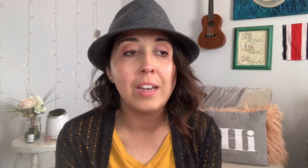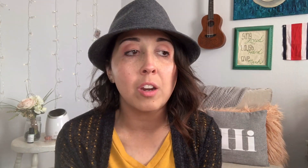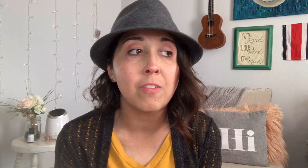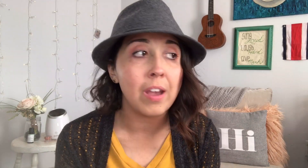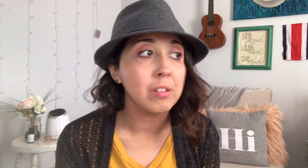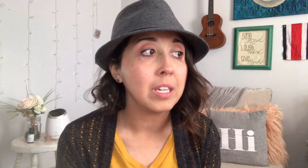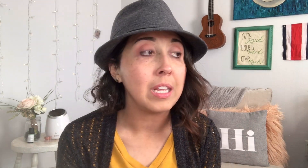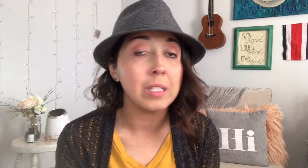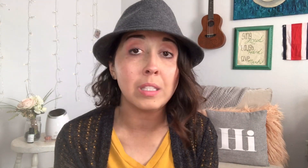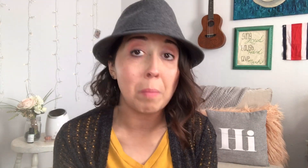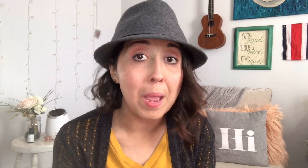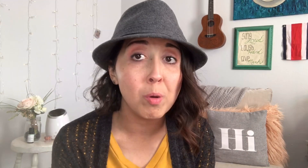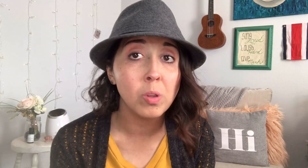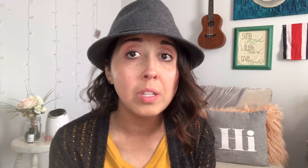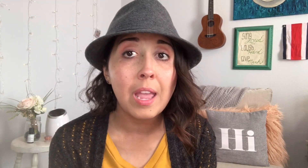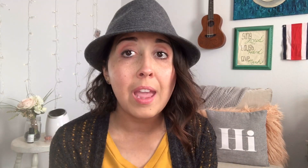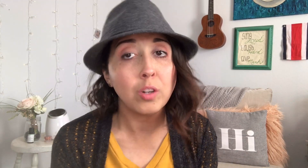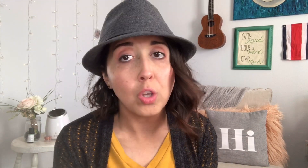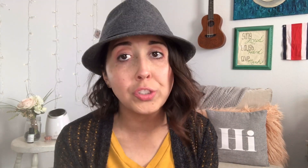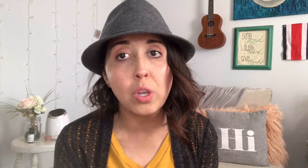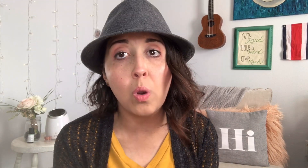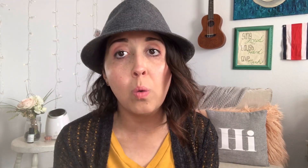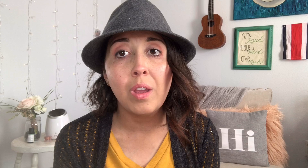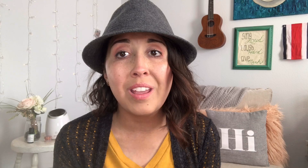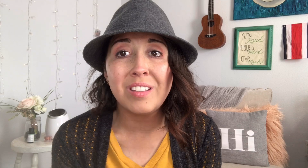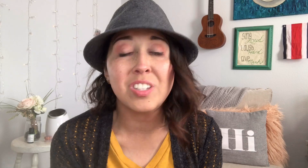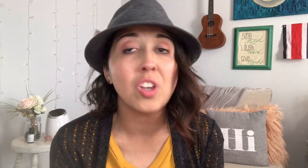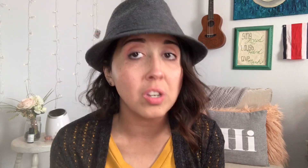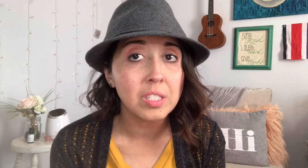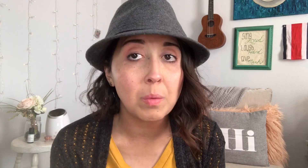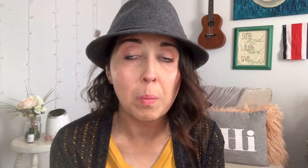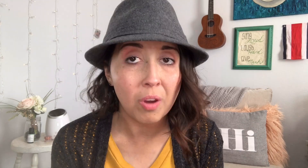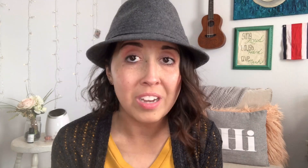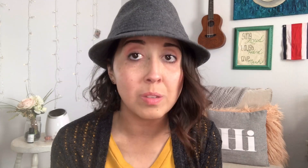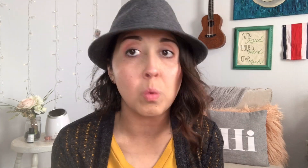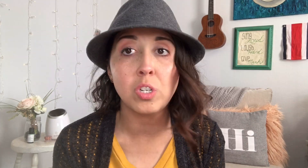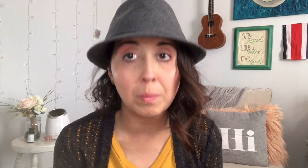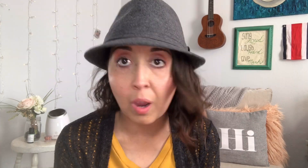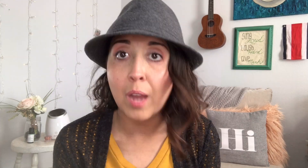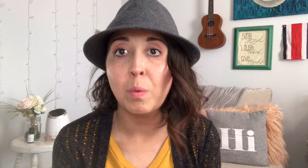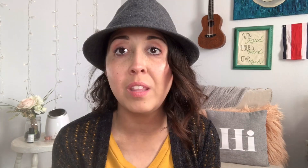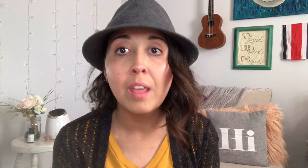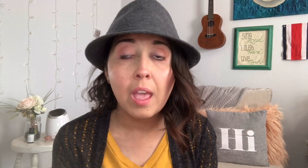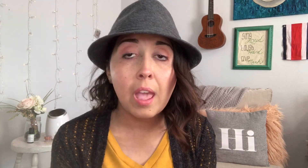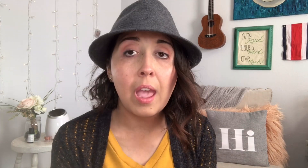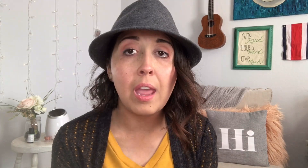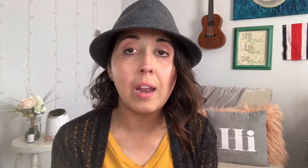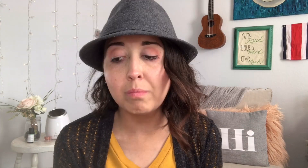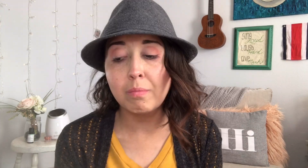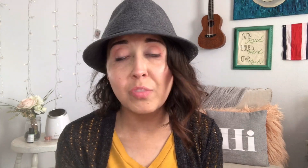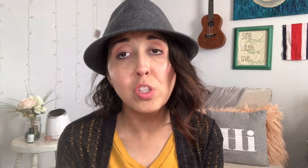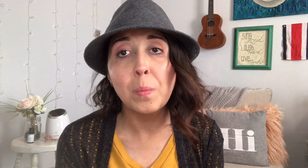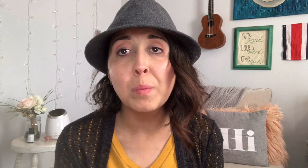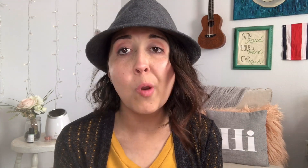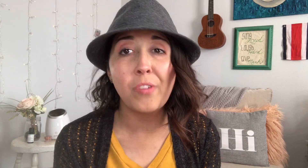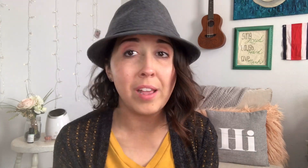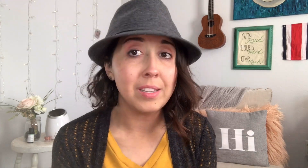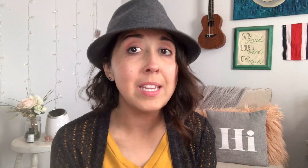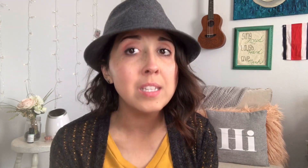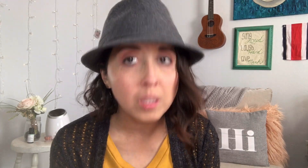are found in the Bible and also in the songs that we praise and worship God with and the lupus profile is